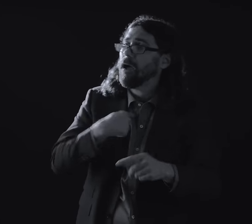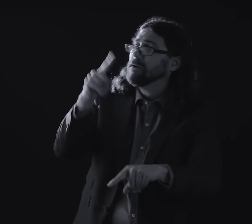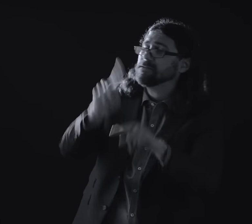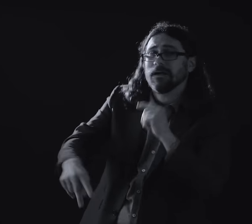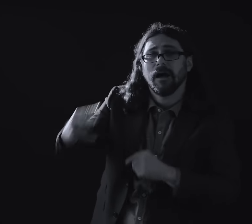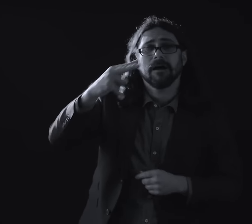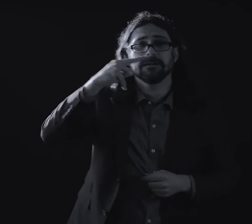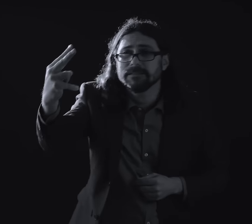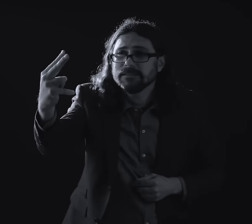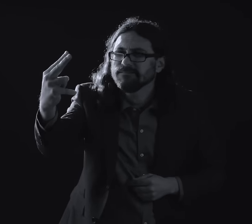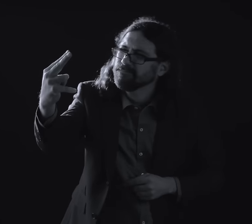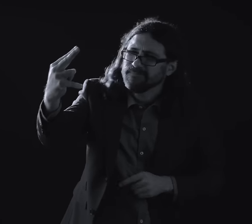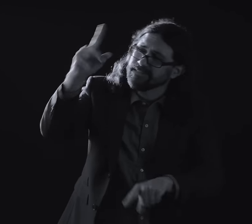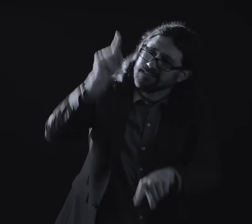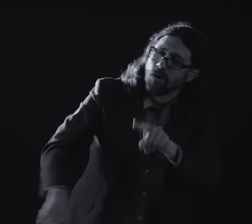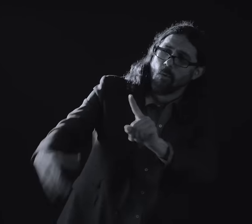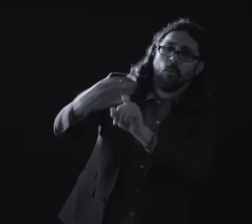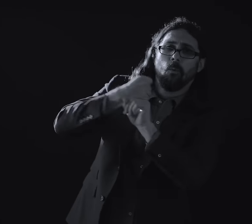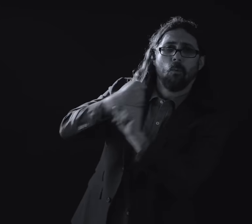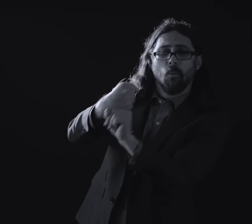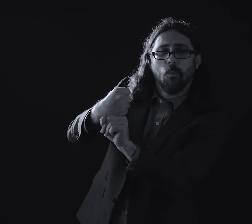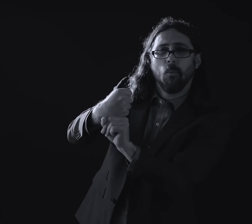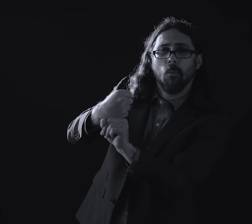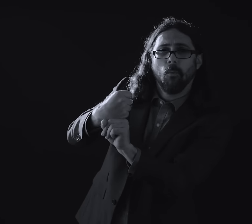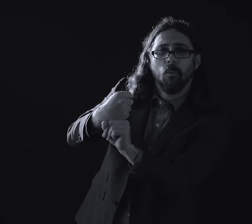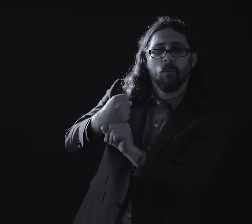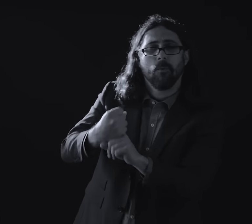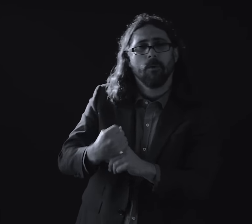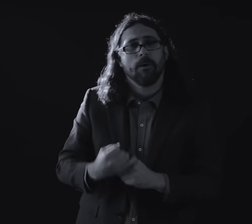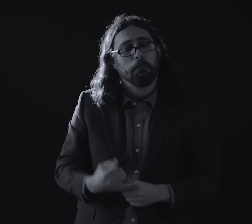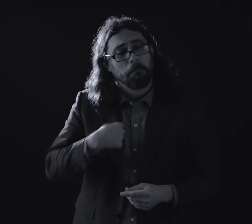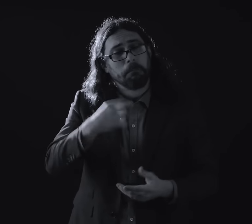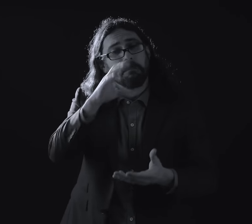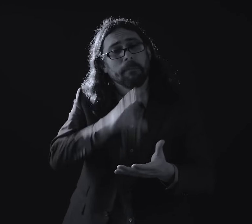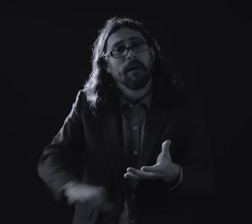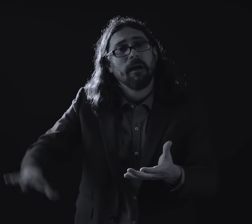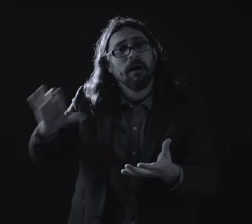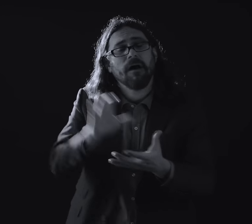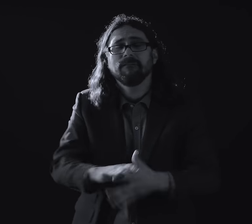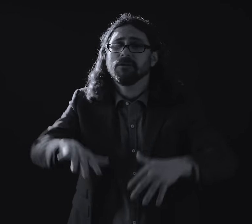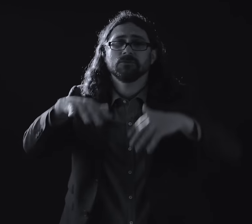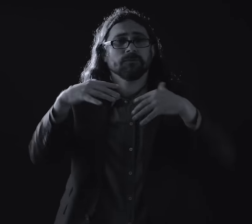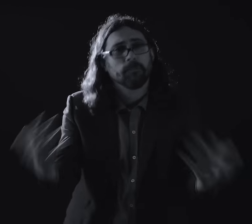Can't hold to me I don't believe anymore